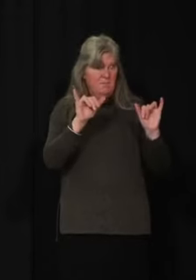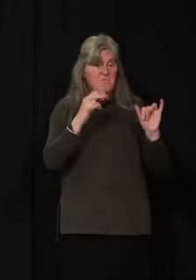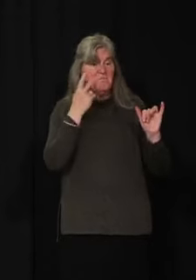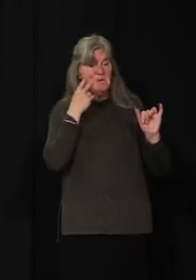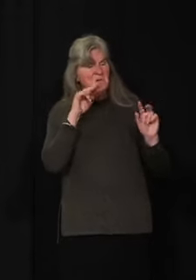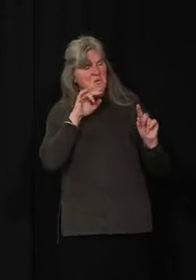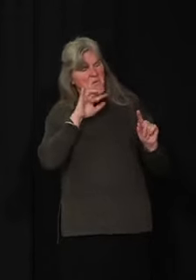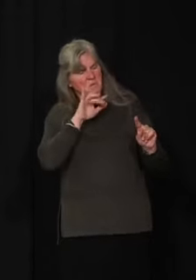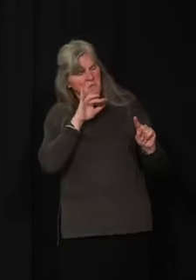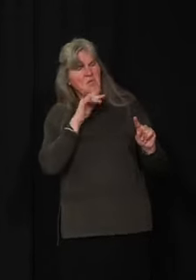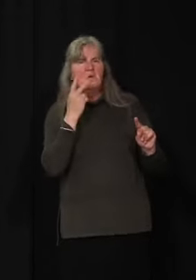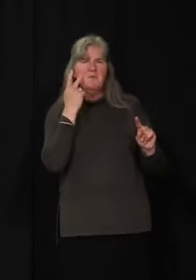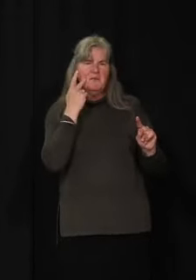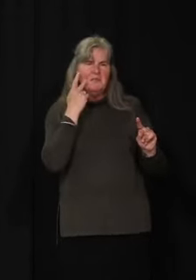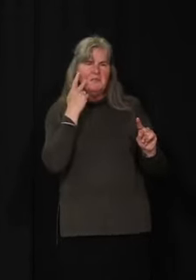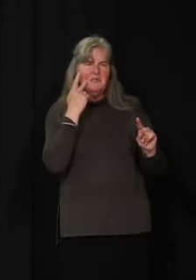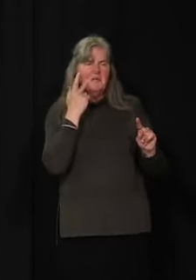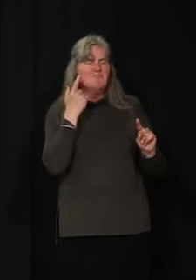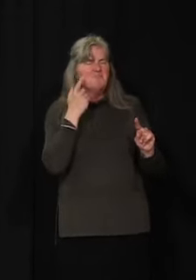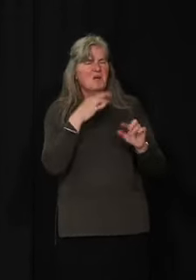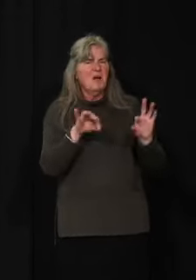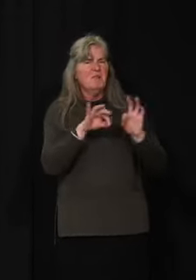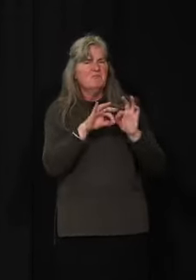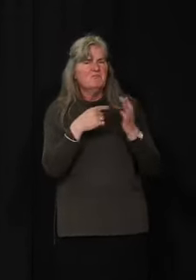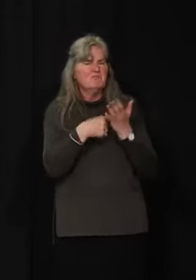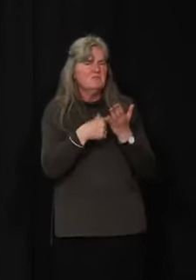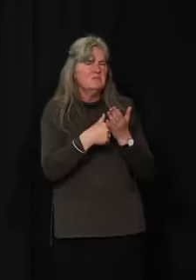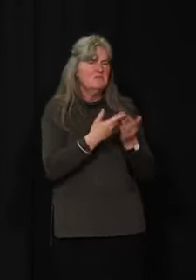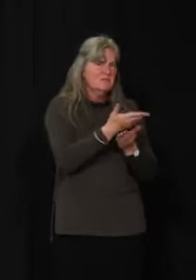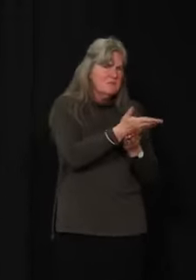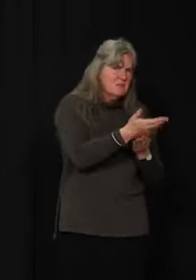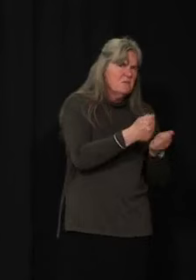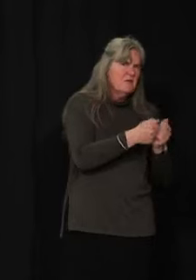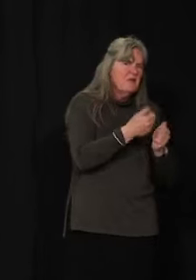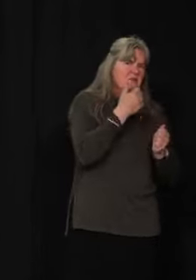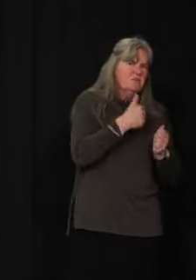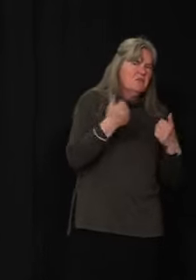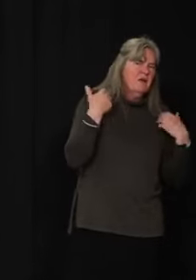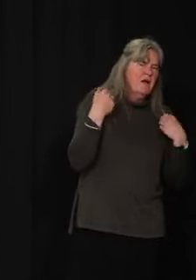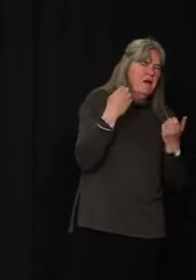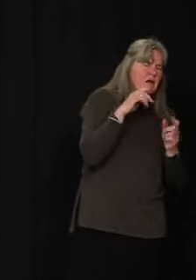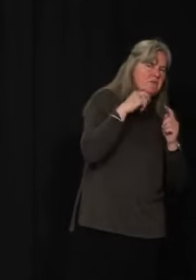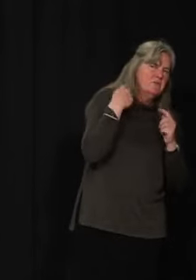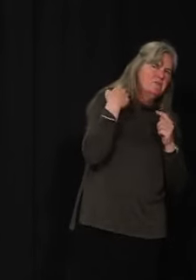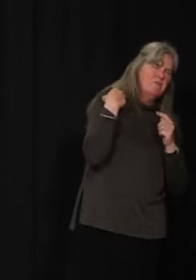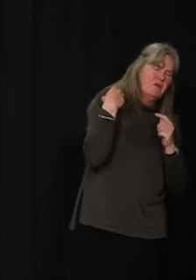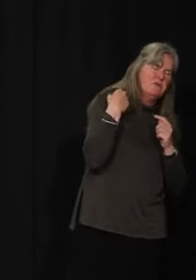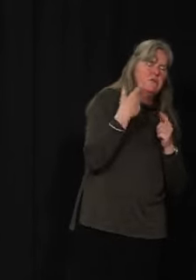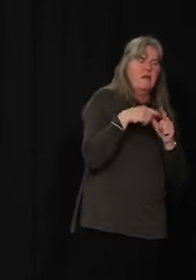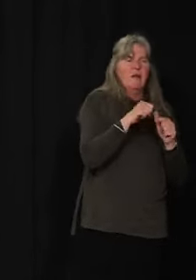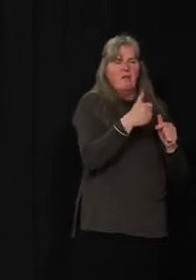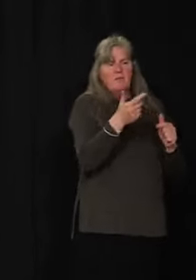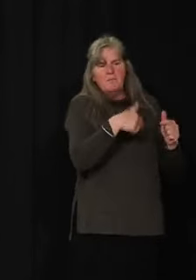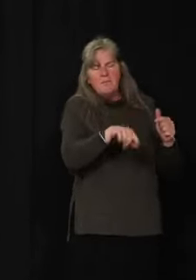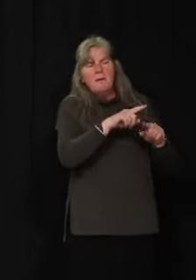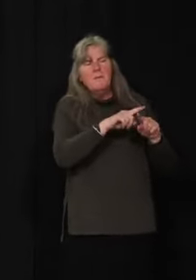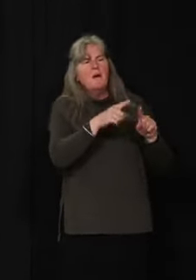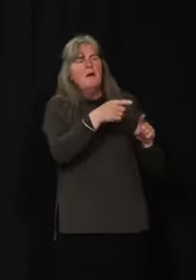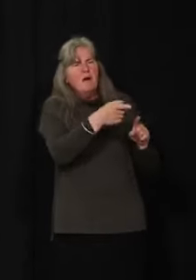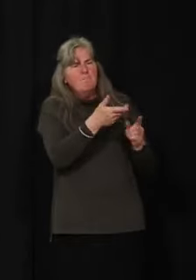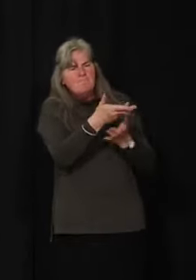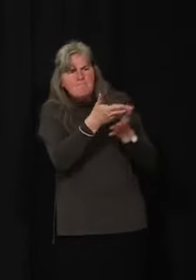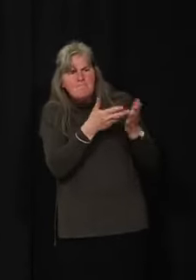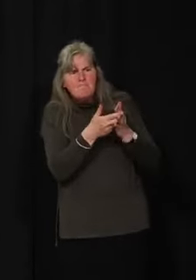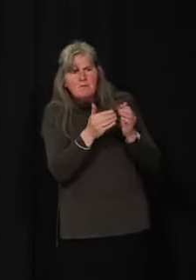based upon discussions, obviously with Chief... with Dr. Hanley and his team, and also others,